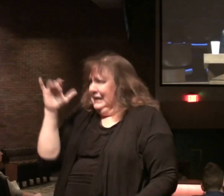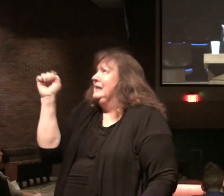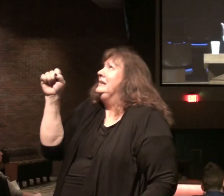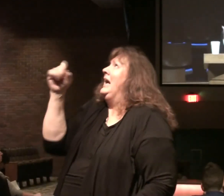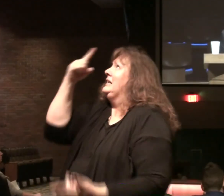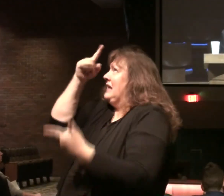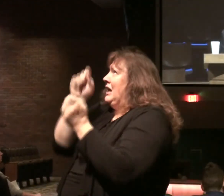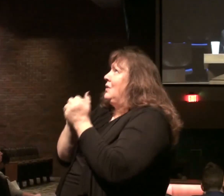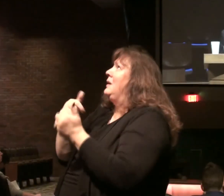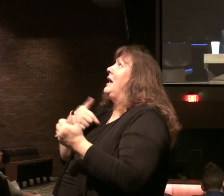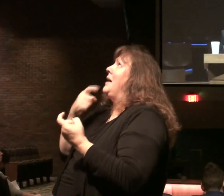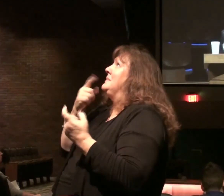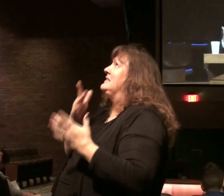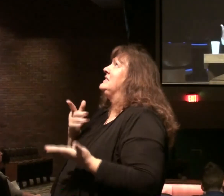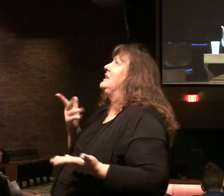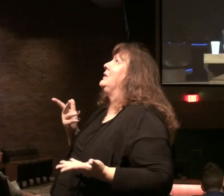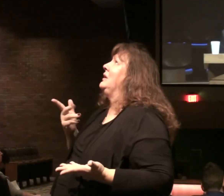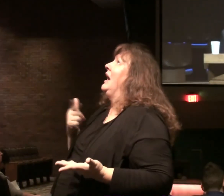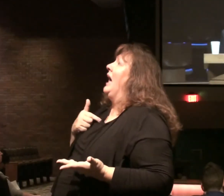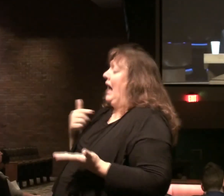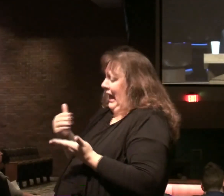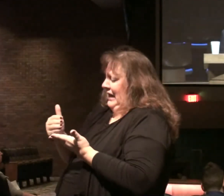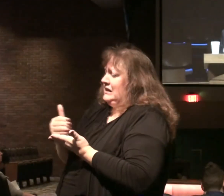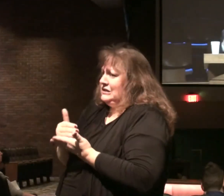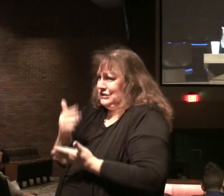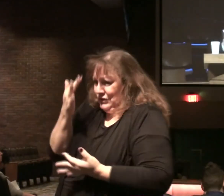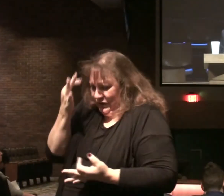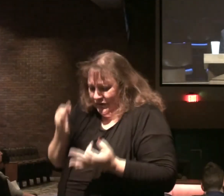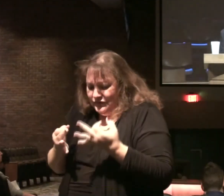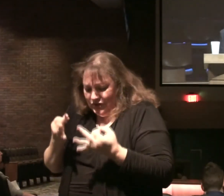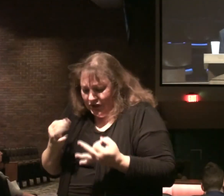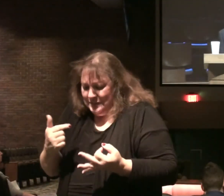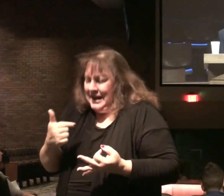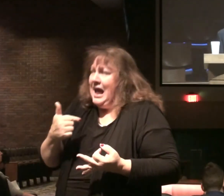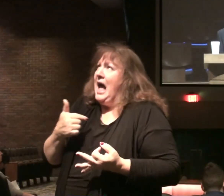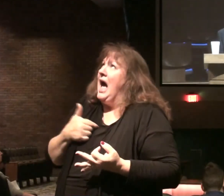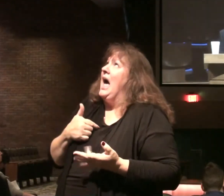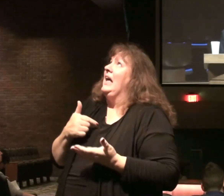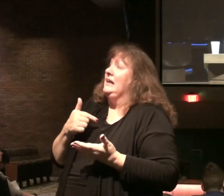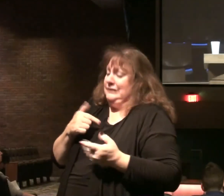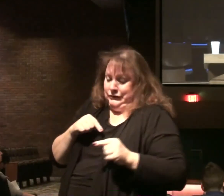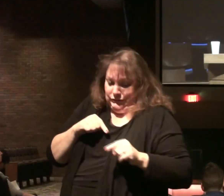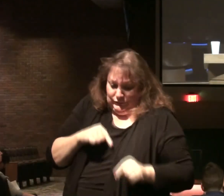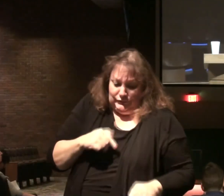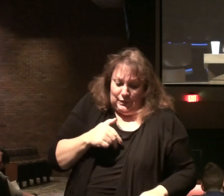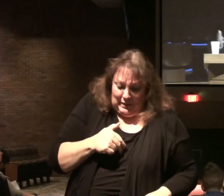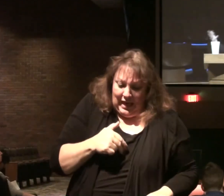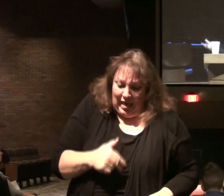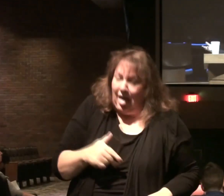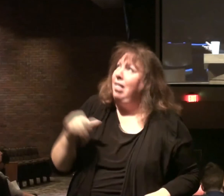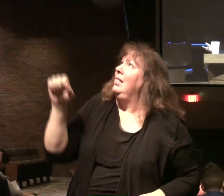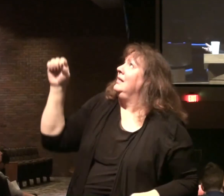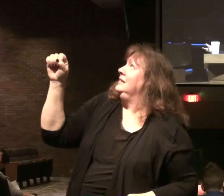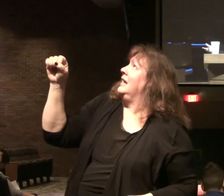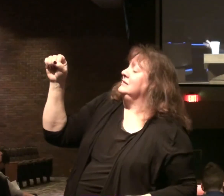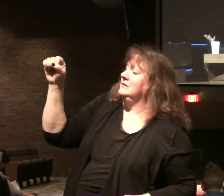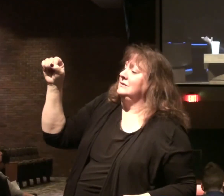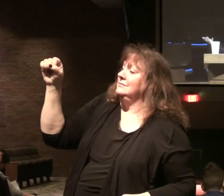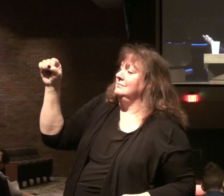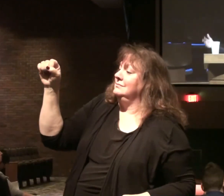with you God. I am a sinner. I deserve judgment. I deserve condemnation. But I.